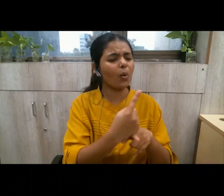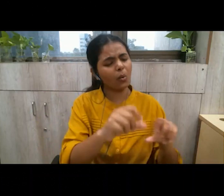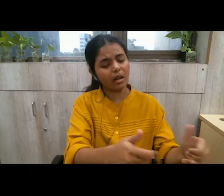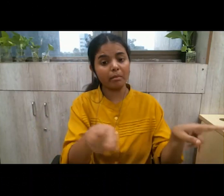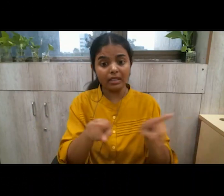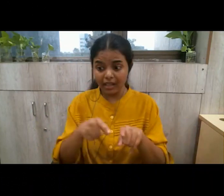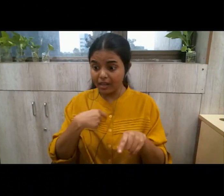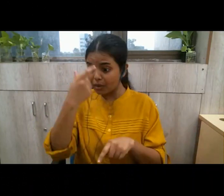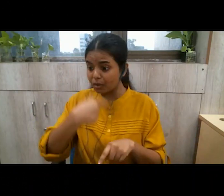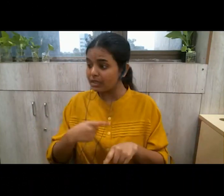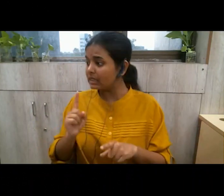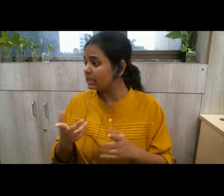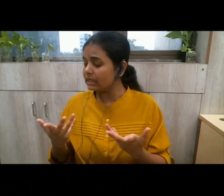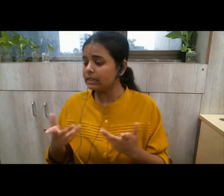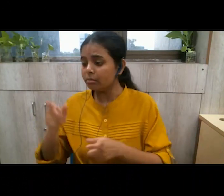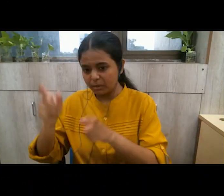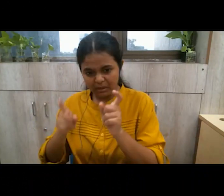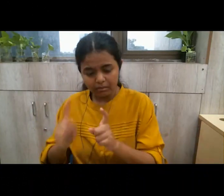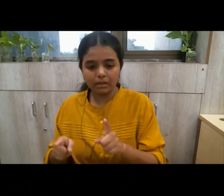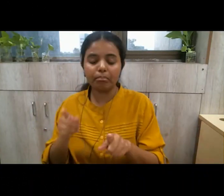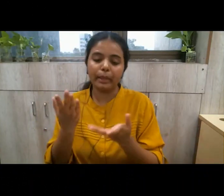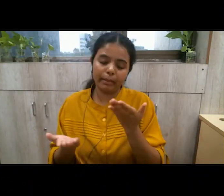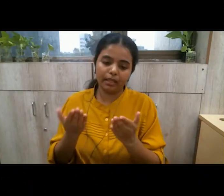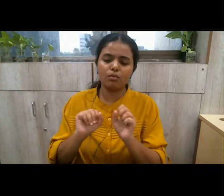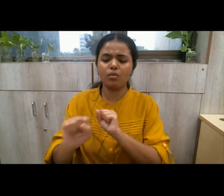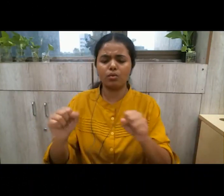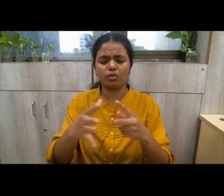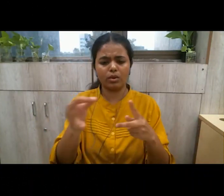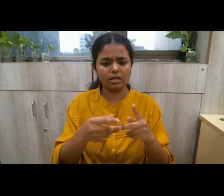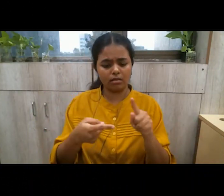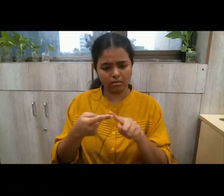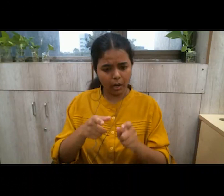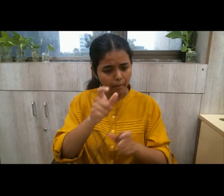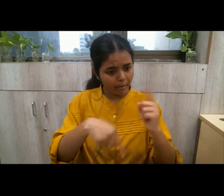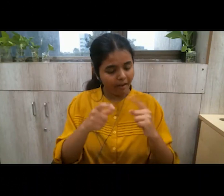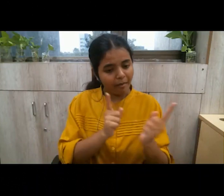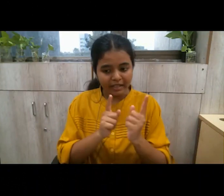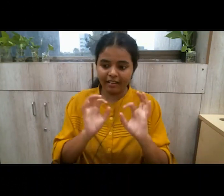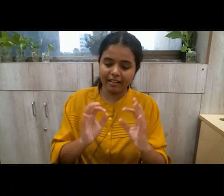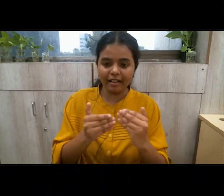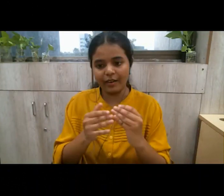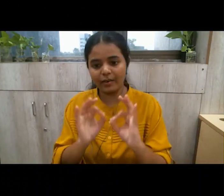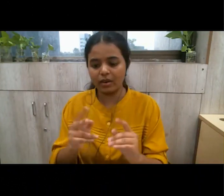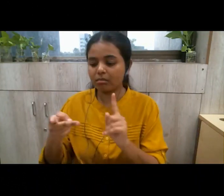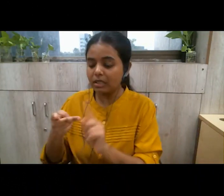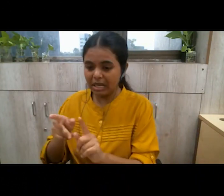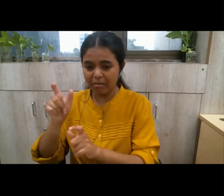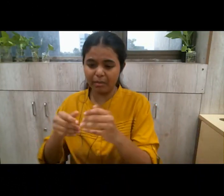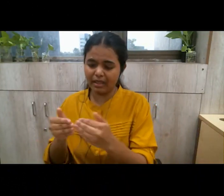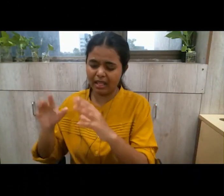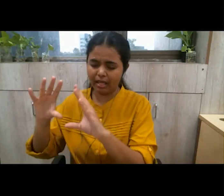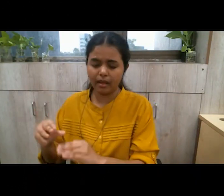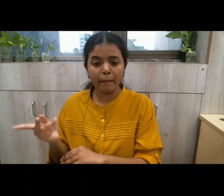others you may like meeting less people you may might like meeting more people but you do need